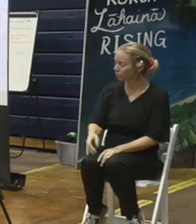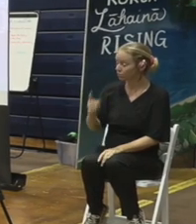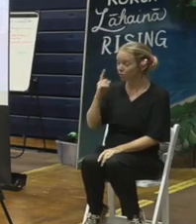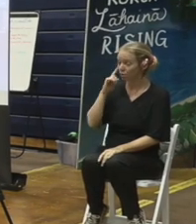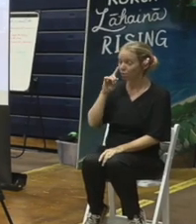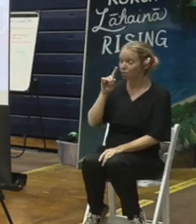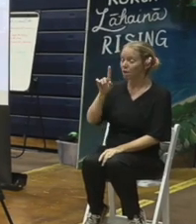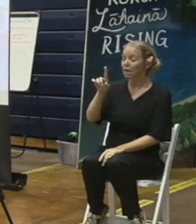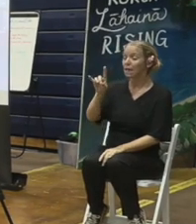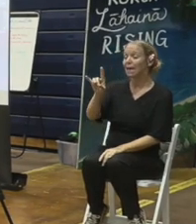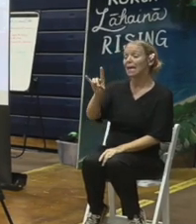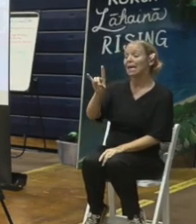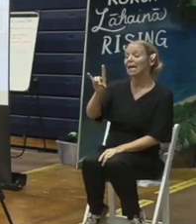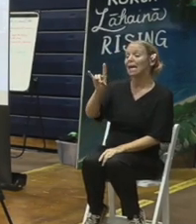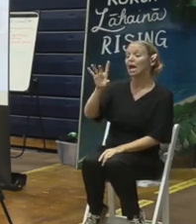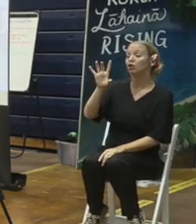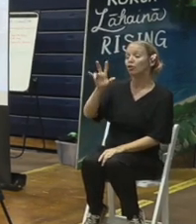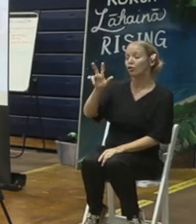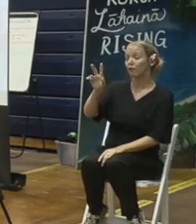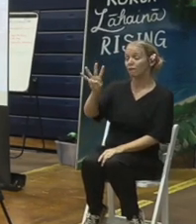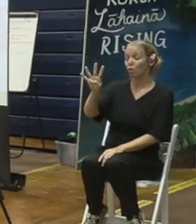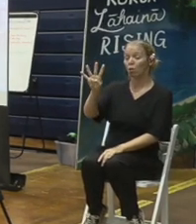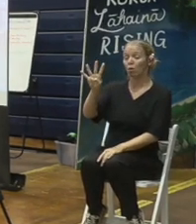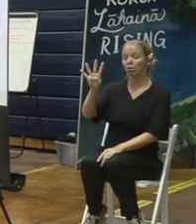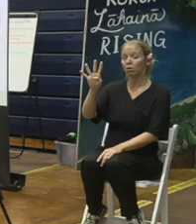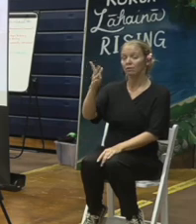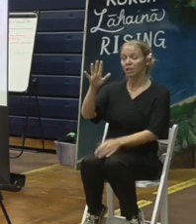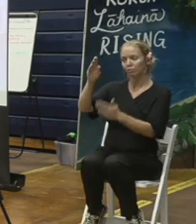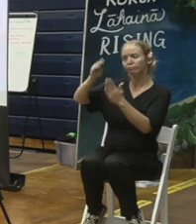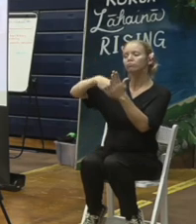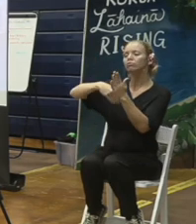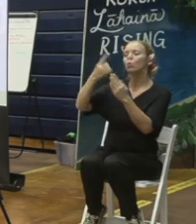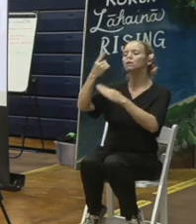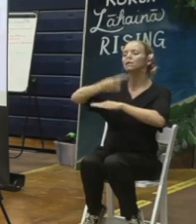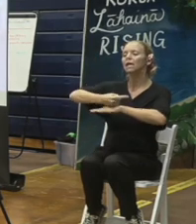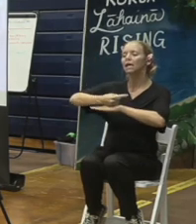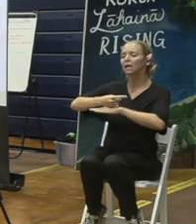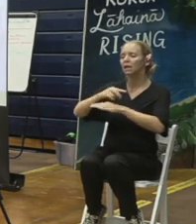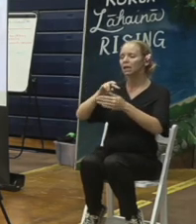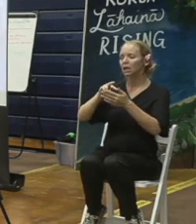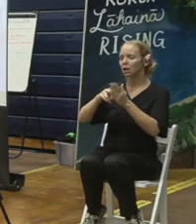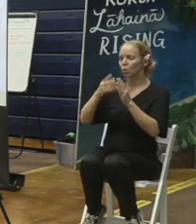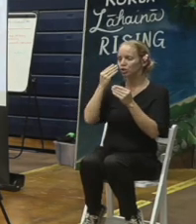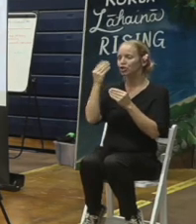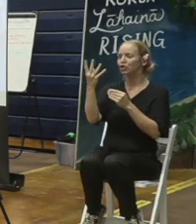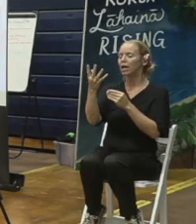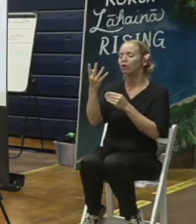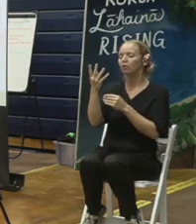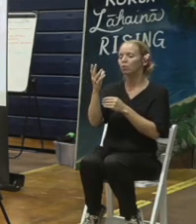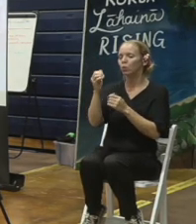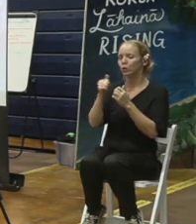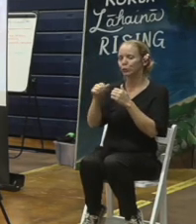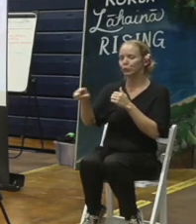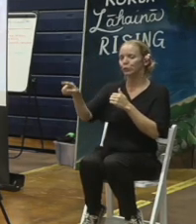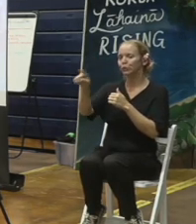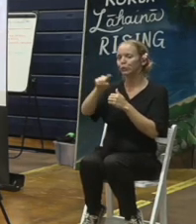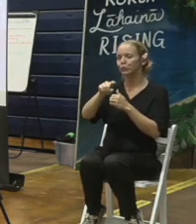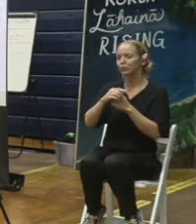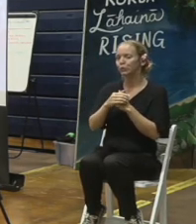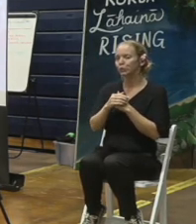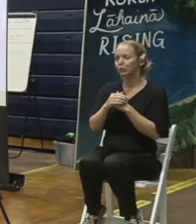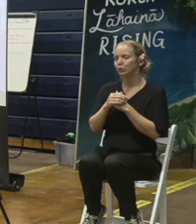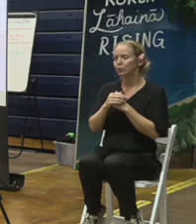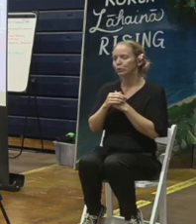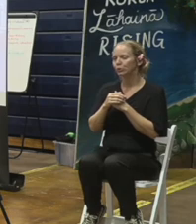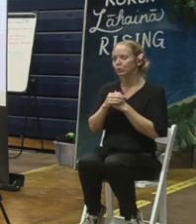834 people that filled out the survey so I can share some of that information with you guys and this information I will actually be